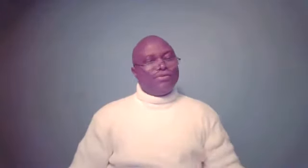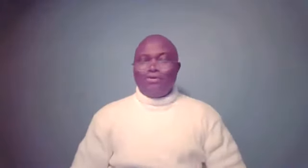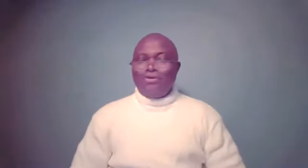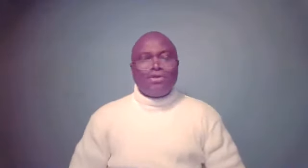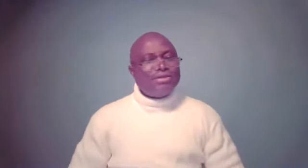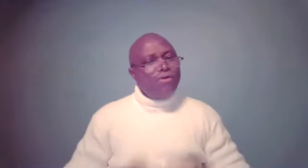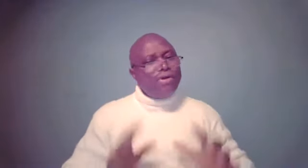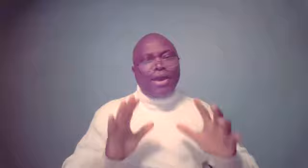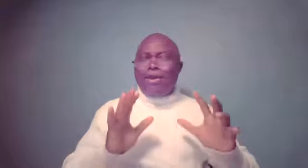God can say, okay.